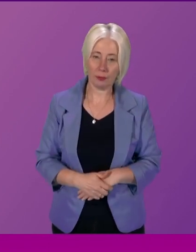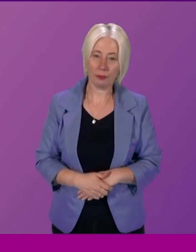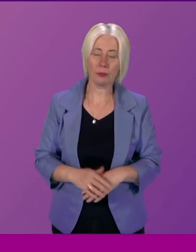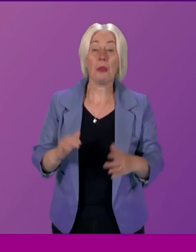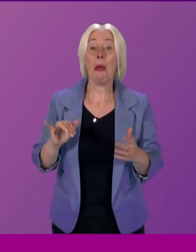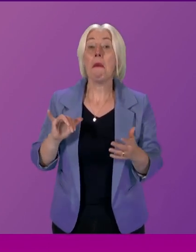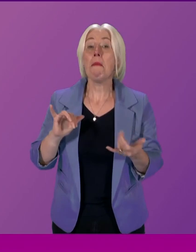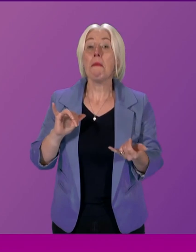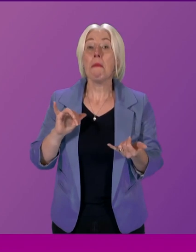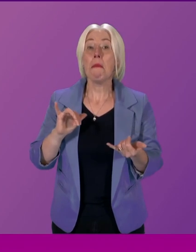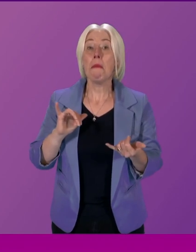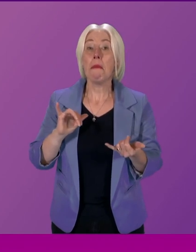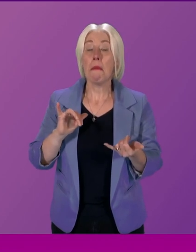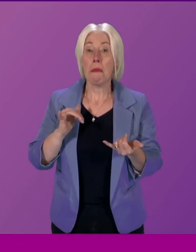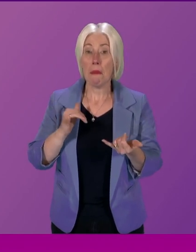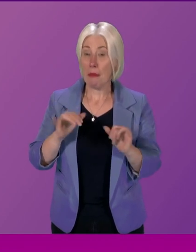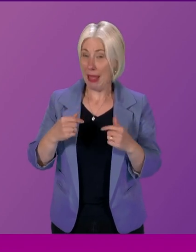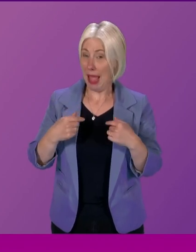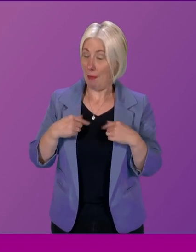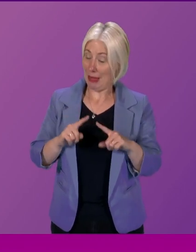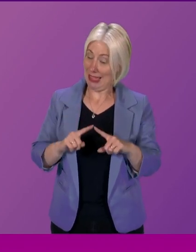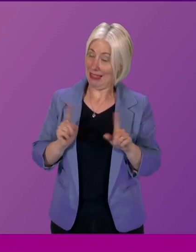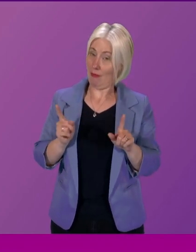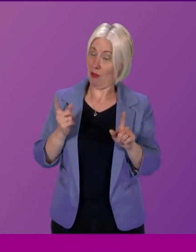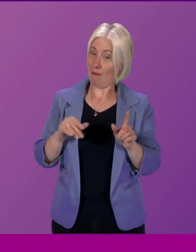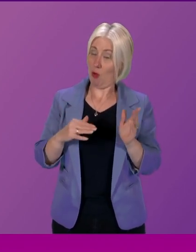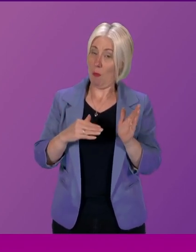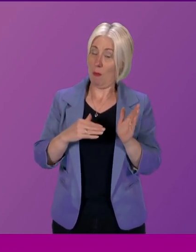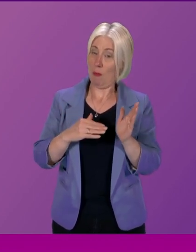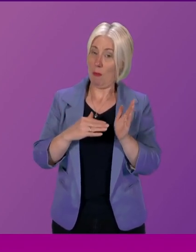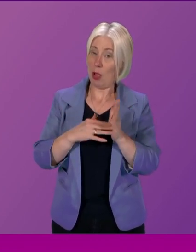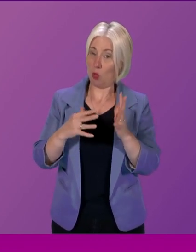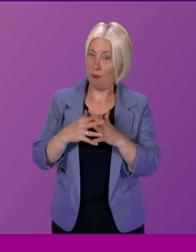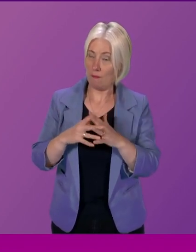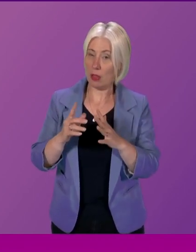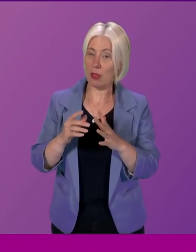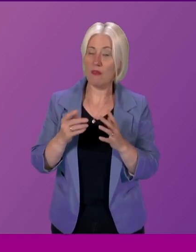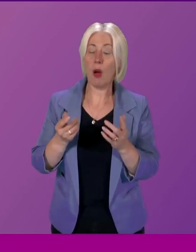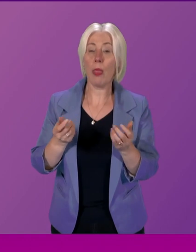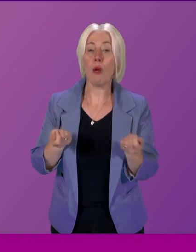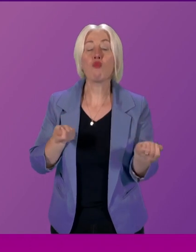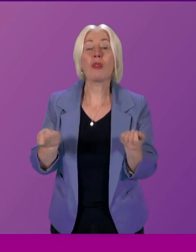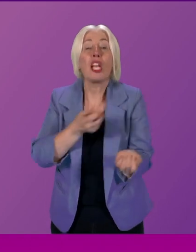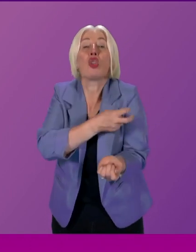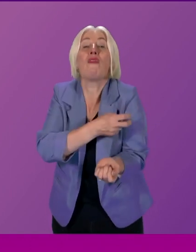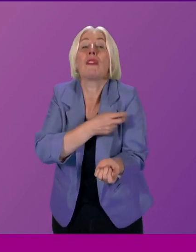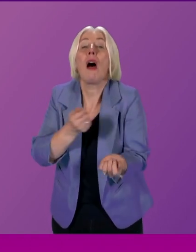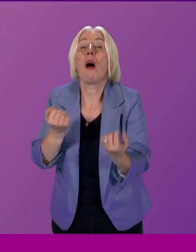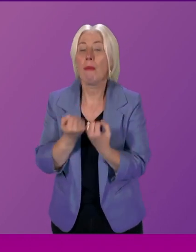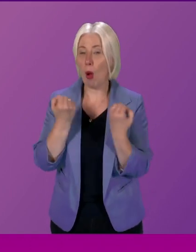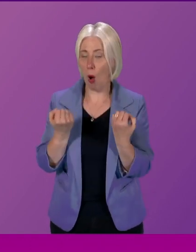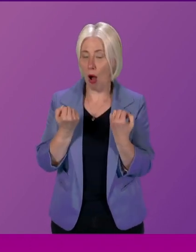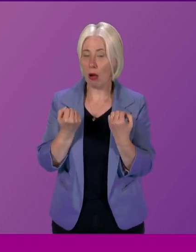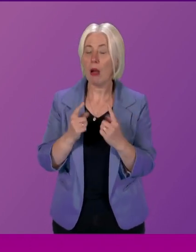strangely from Martin Whitfield on this about the powers to the presiding officer I am taken by the fact that